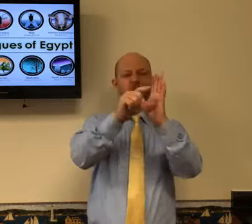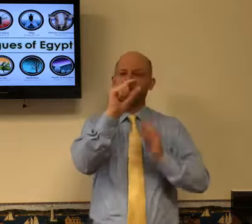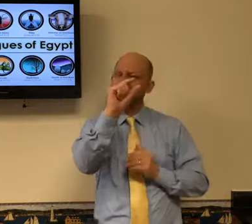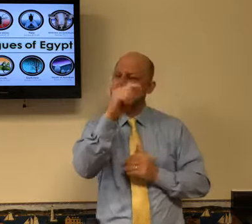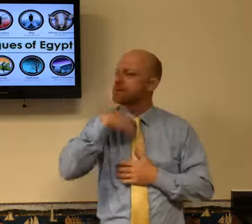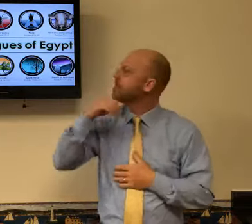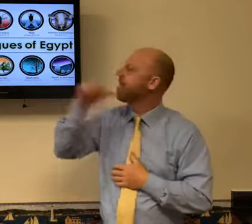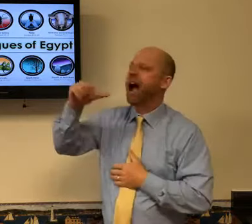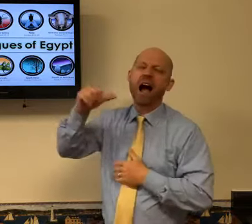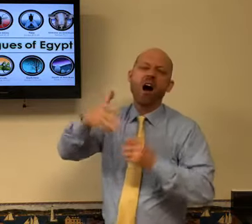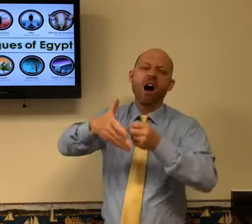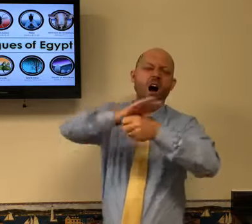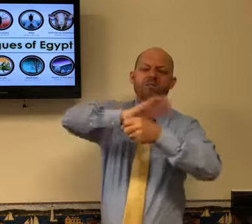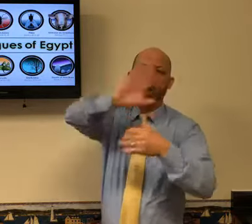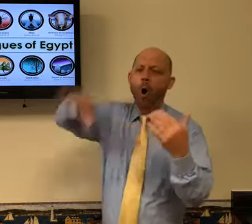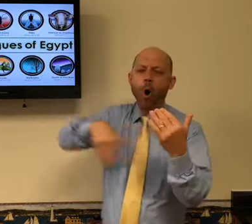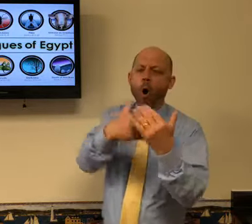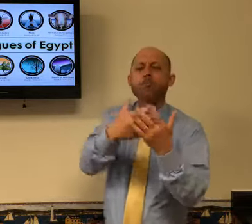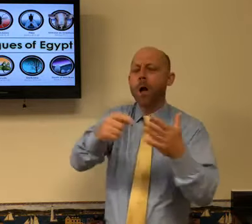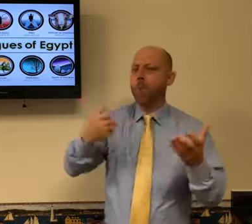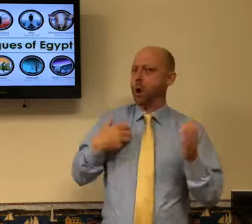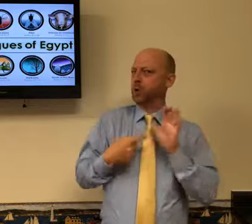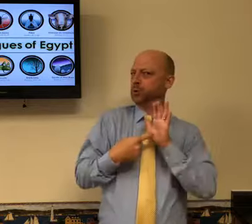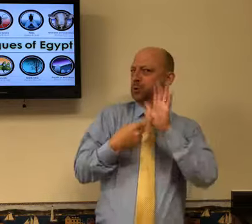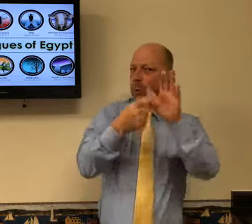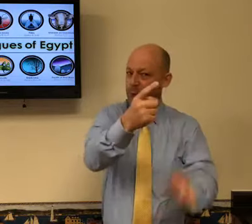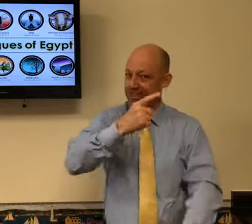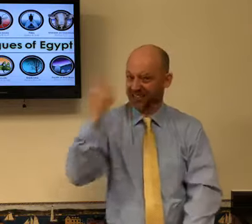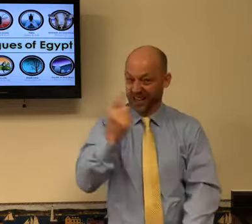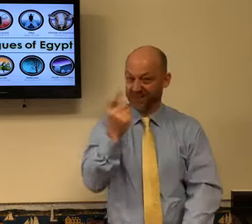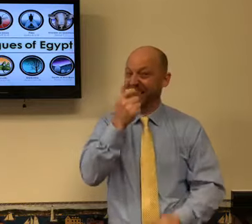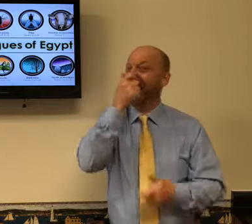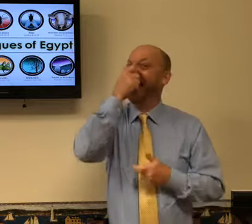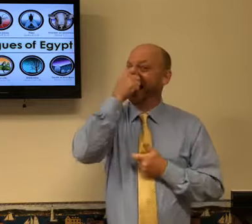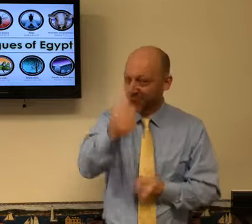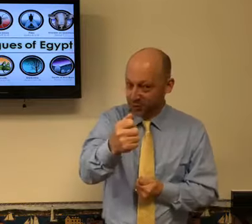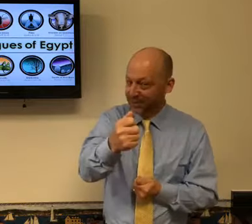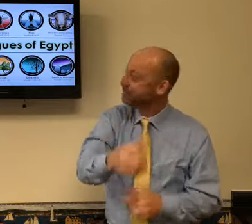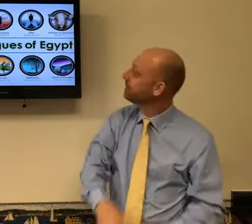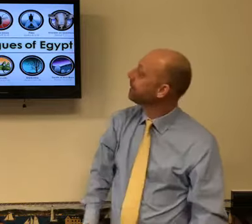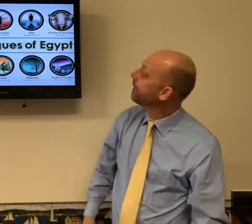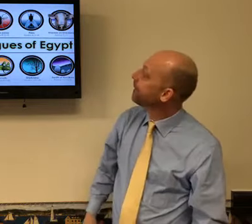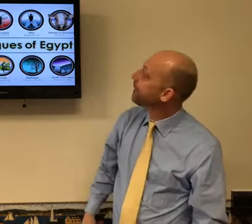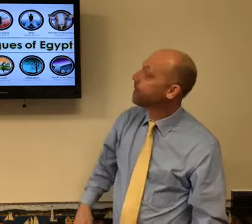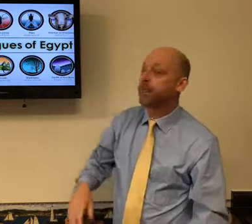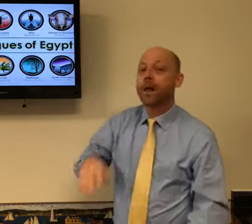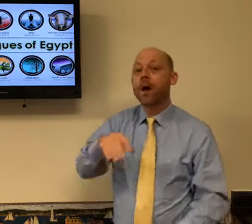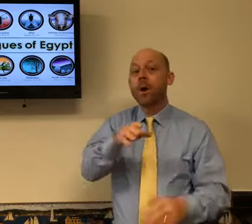And I want to review just a little bit about all the plagues that were there. I'm not going to go into depths.